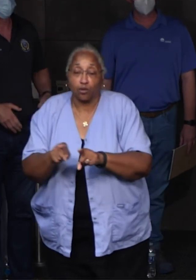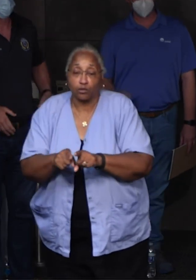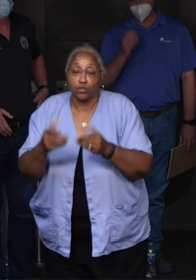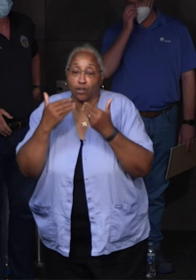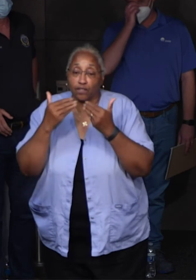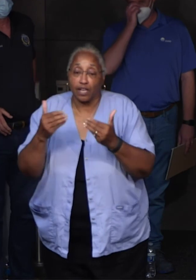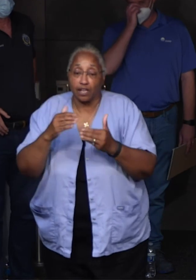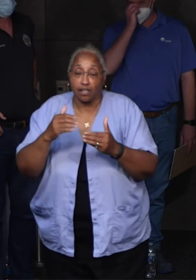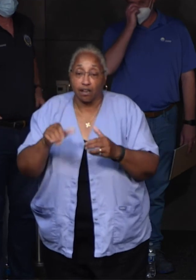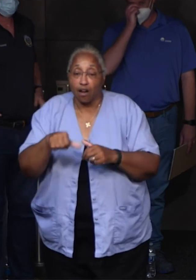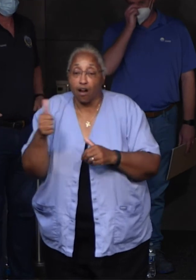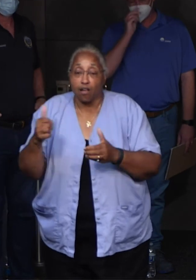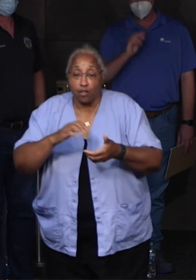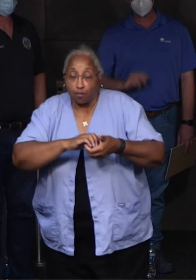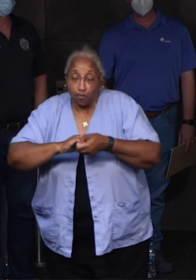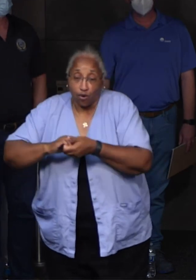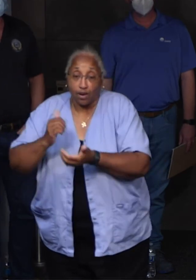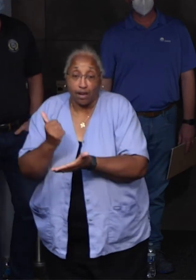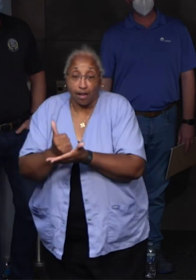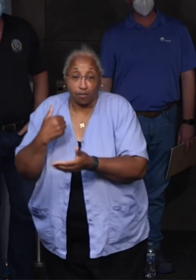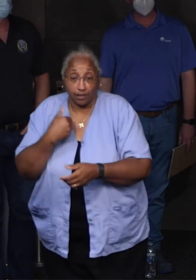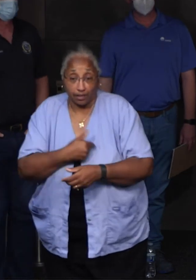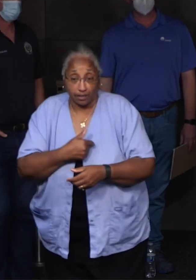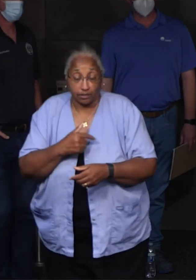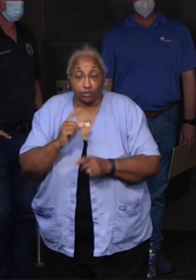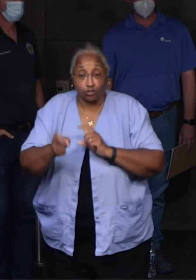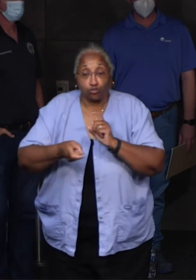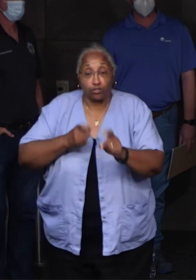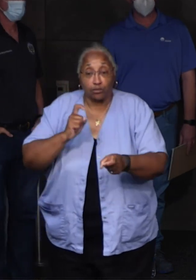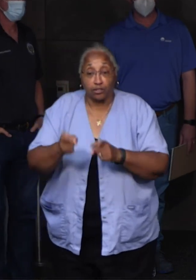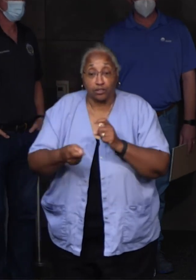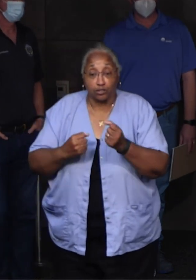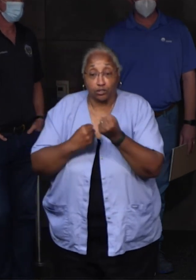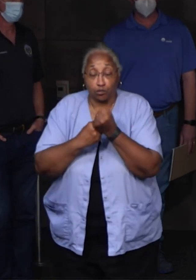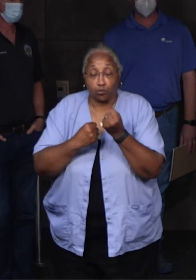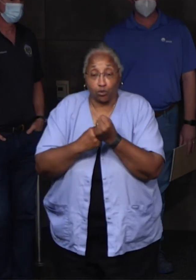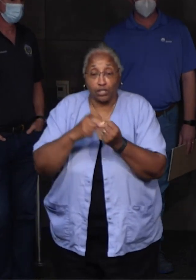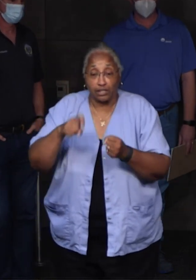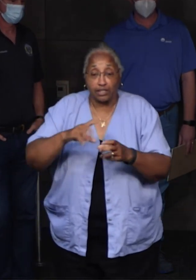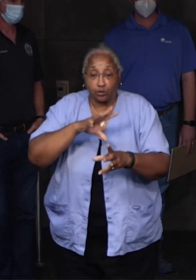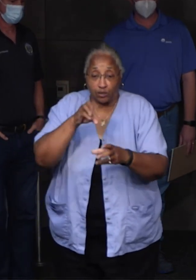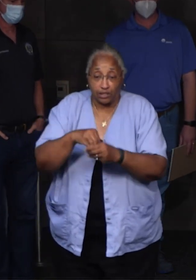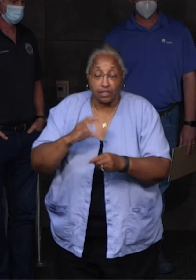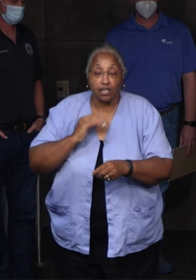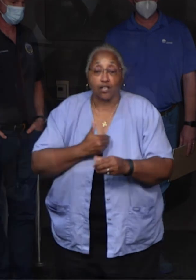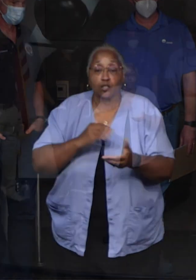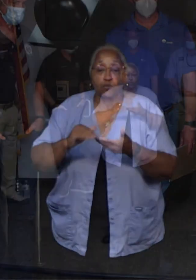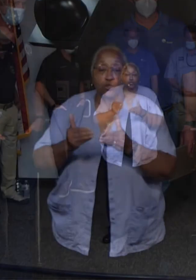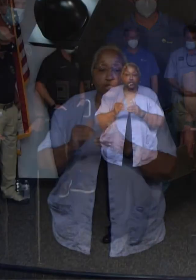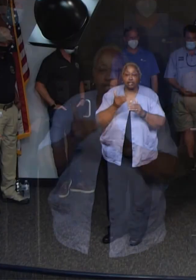partners for helping out and contributing to supporting the needs in our community. Thank you.